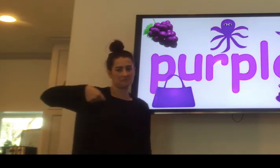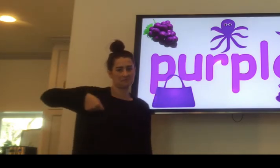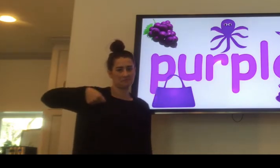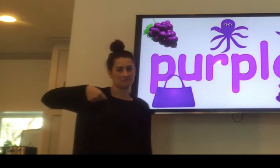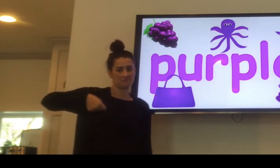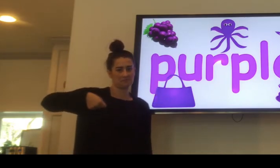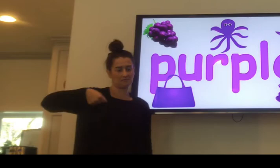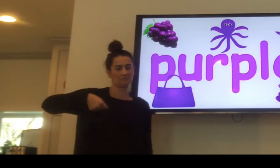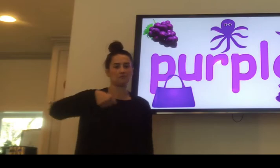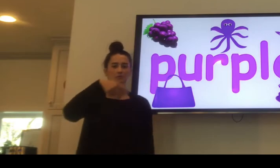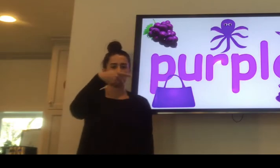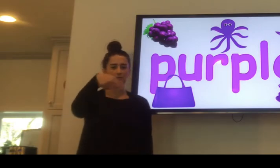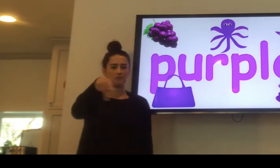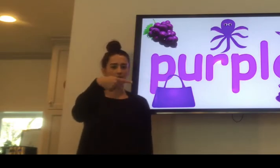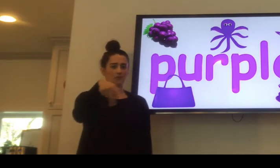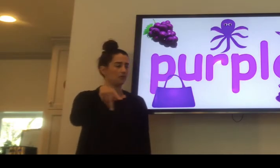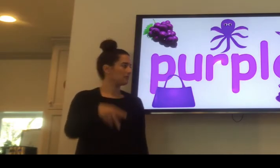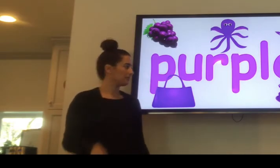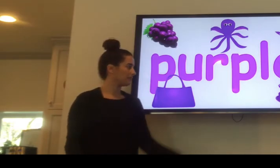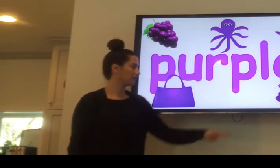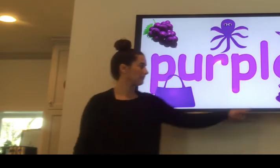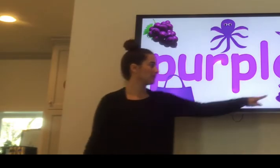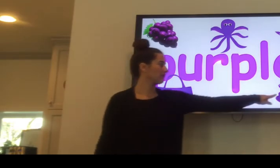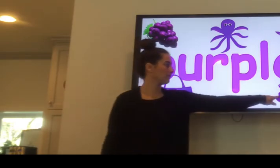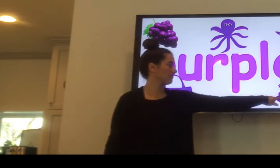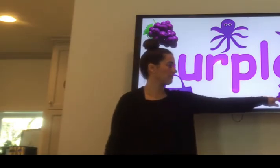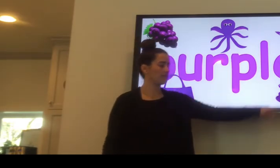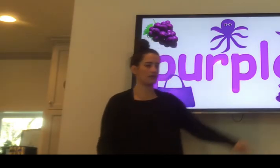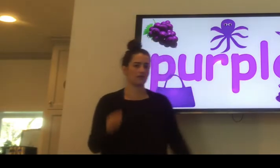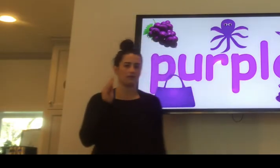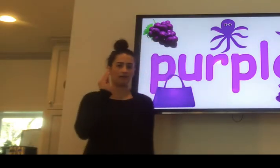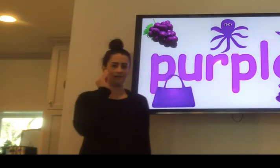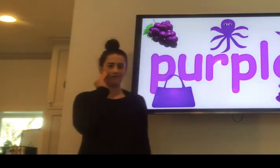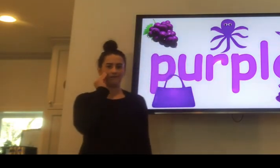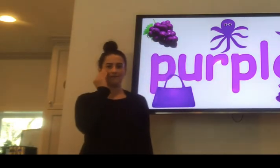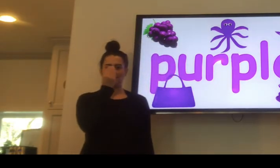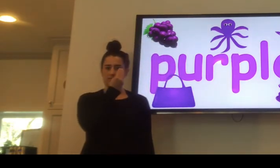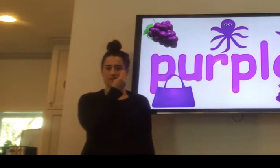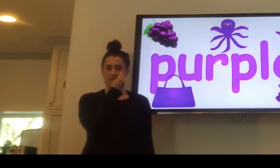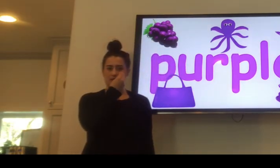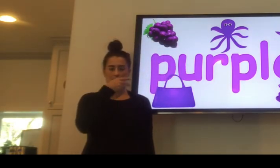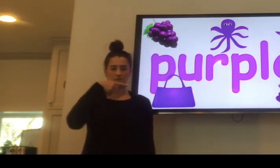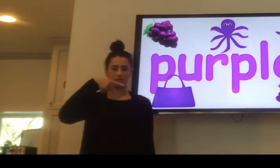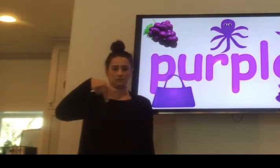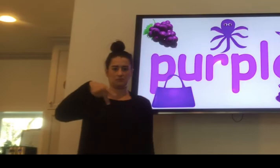A purse is purple. And flowers are purple.